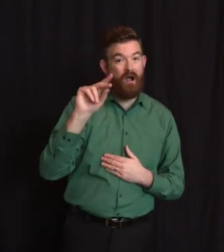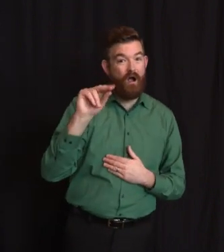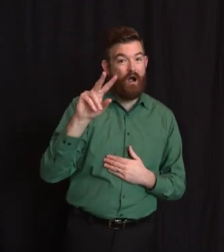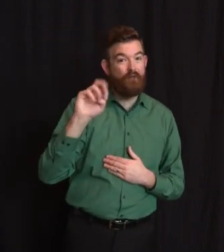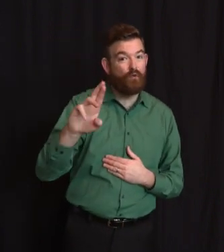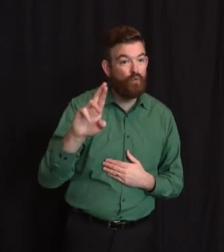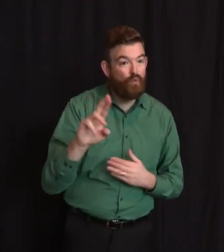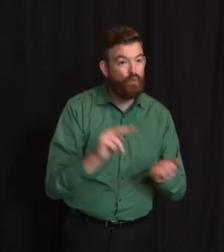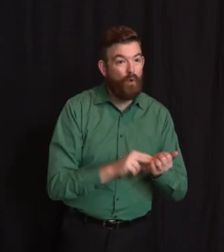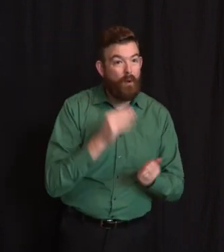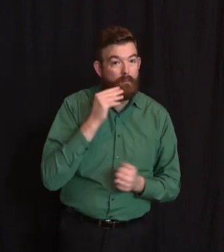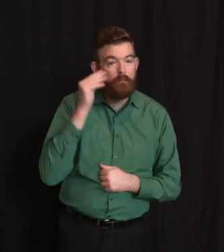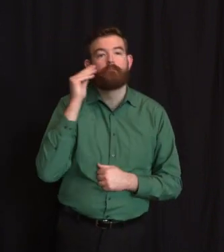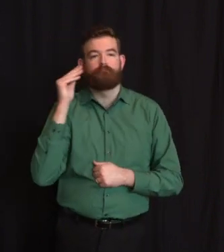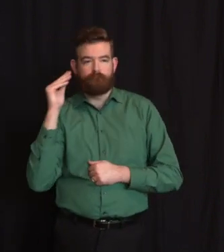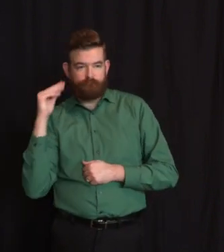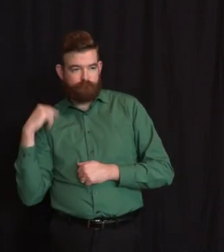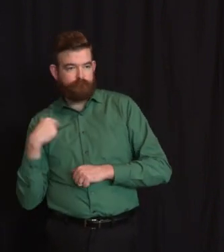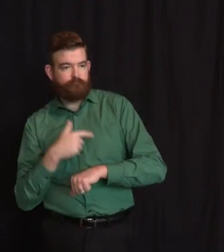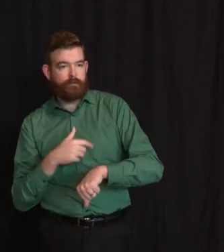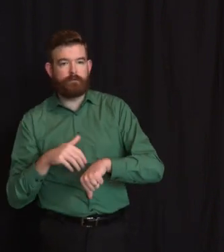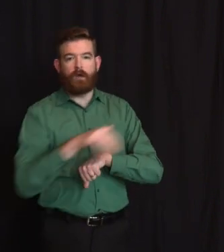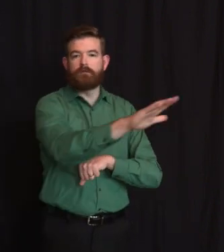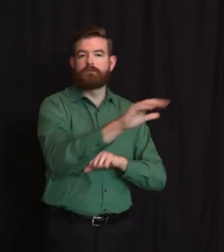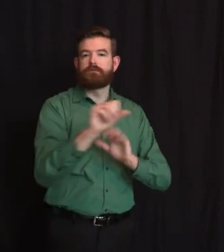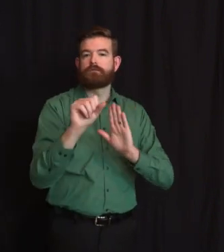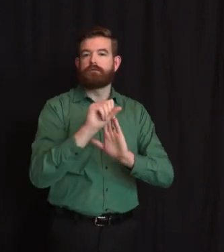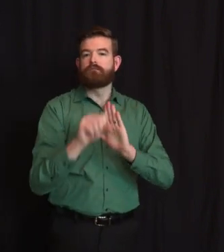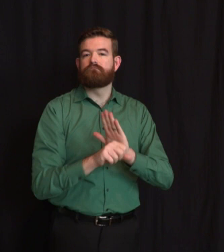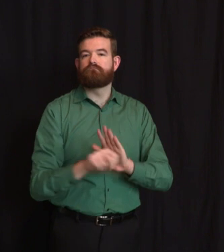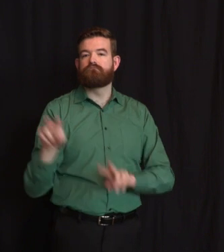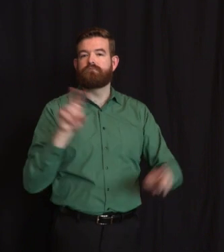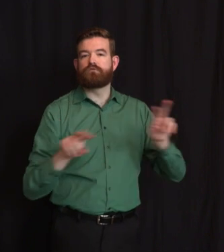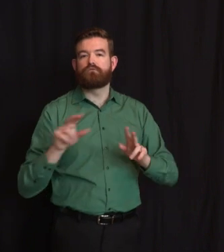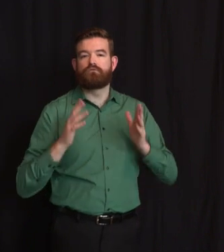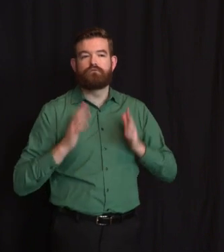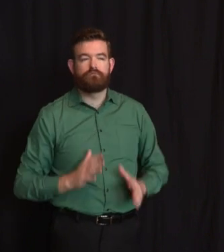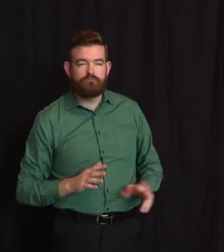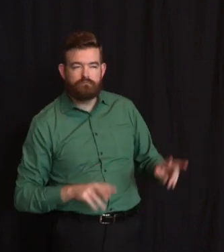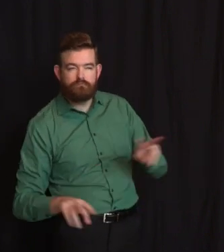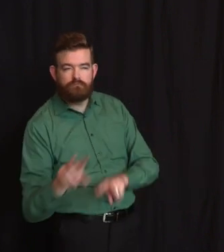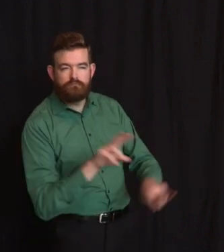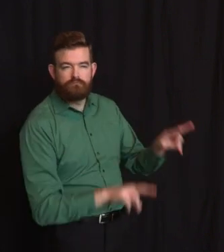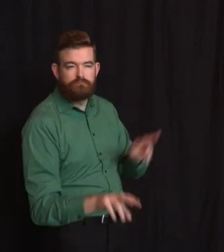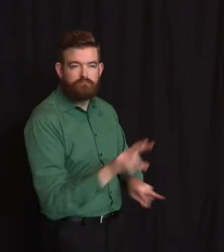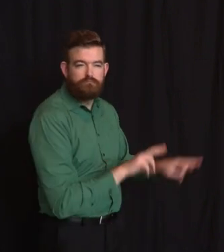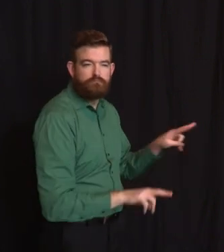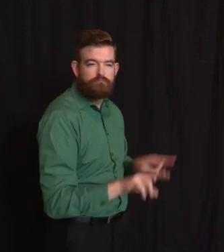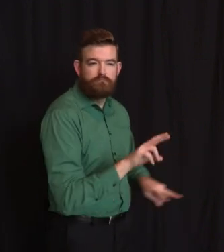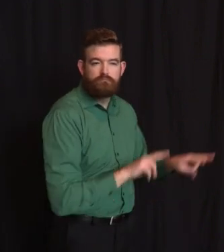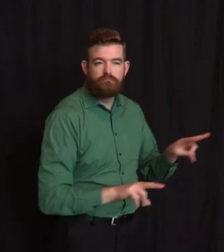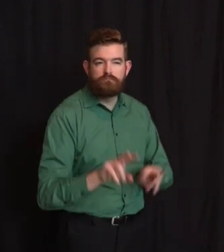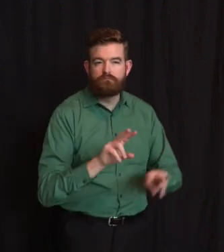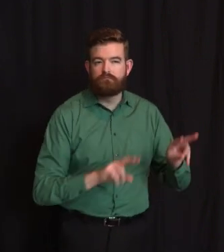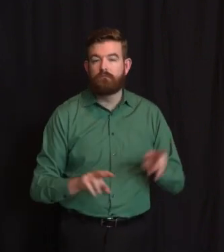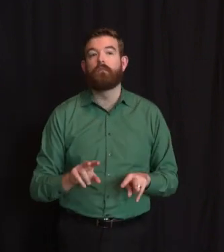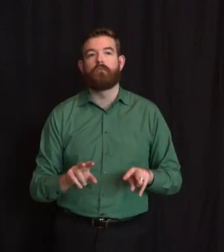are making site visits today to several long-term care facilities. They will be working today and through the weekend